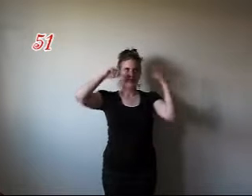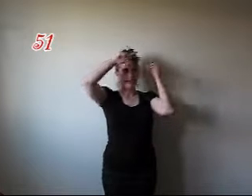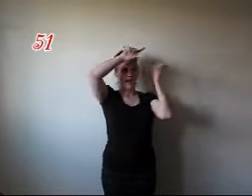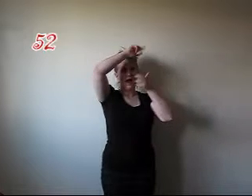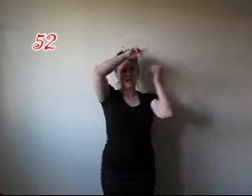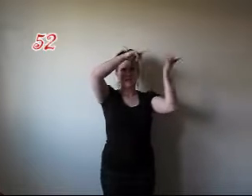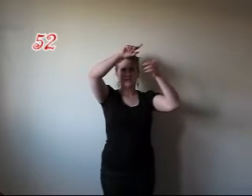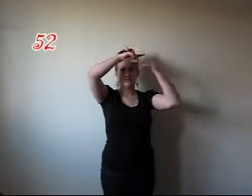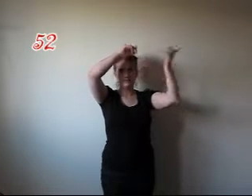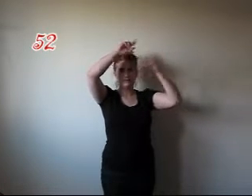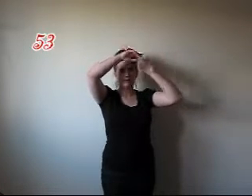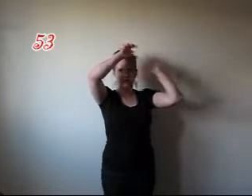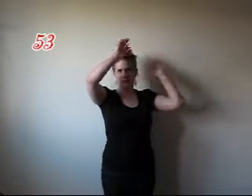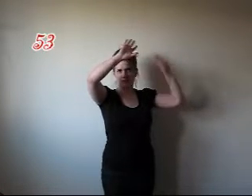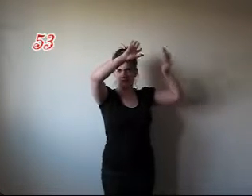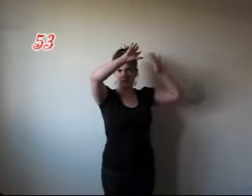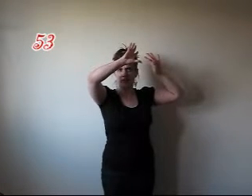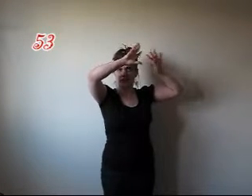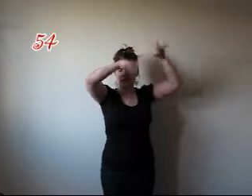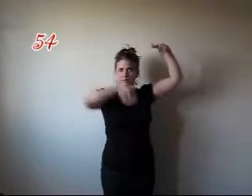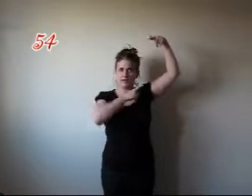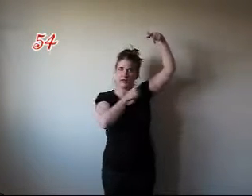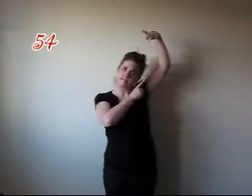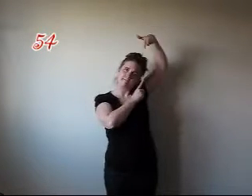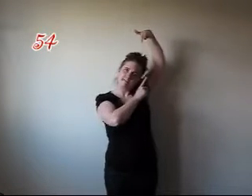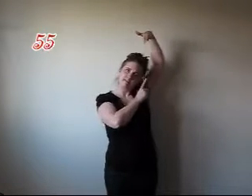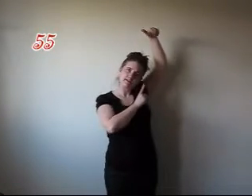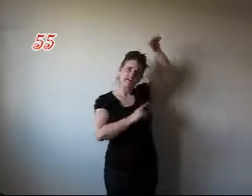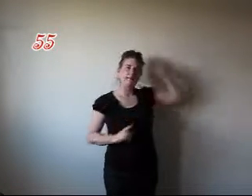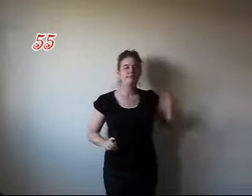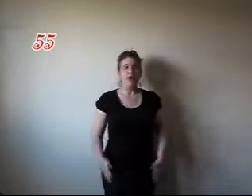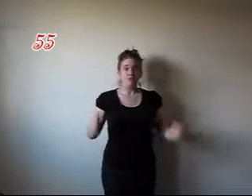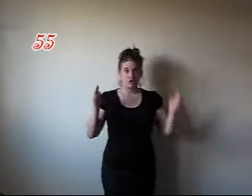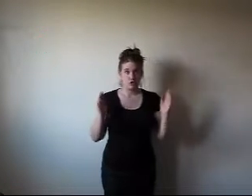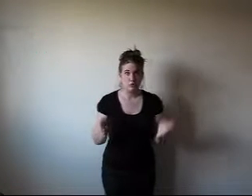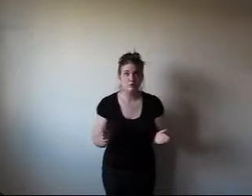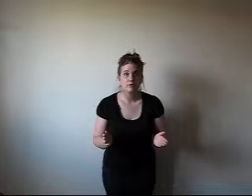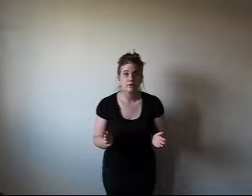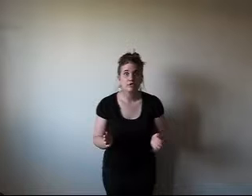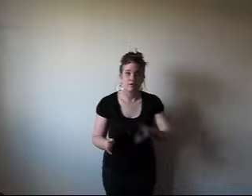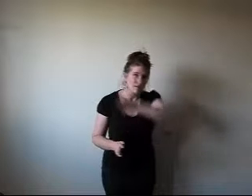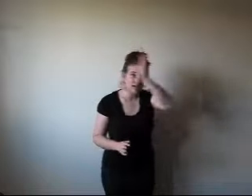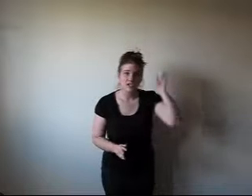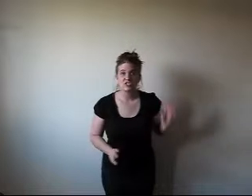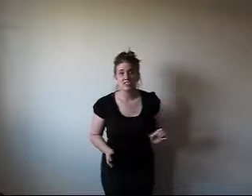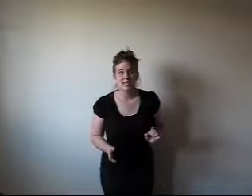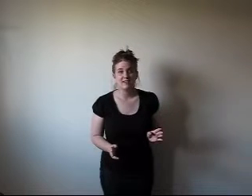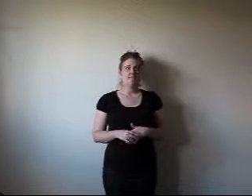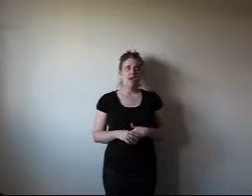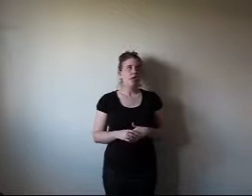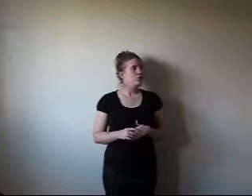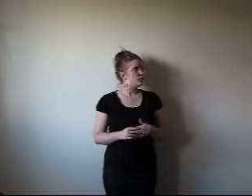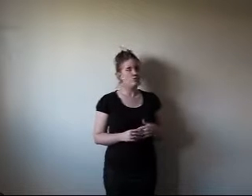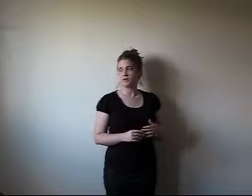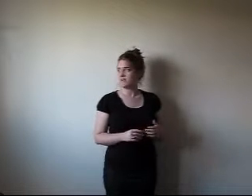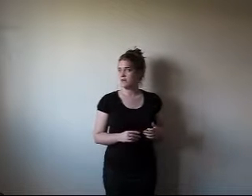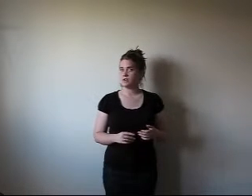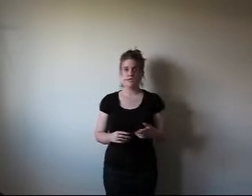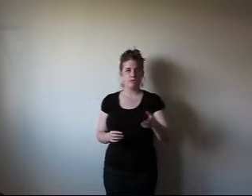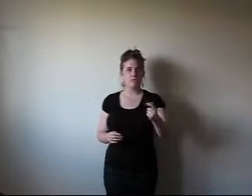IMDB, whatever it's called, right there. That one. From the short version of everything I just said, I looked over at David as the